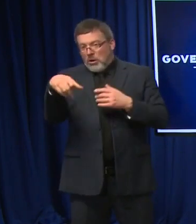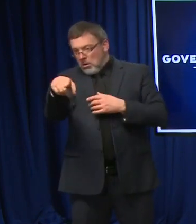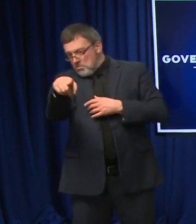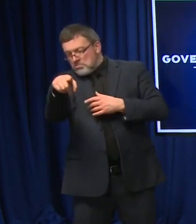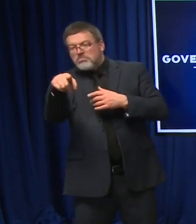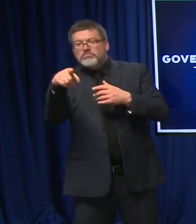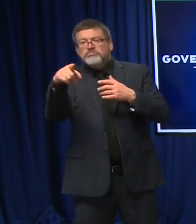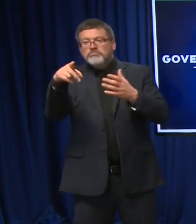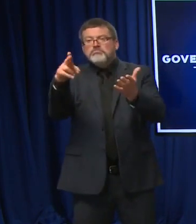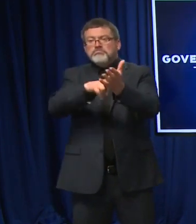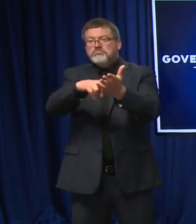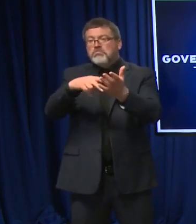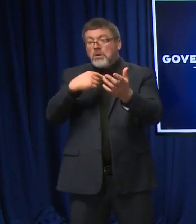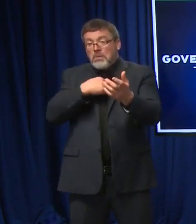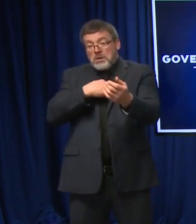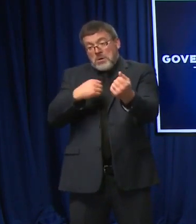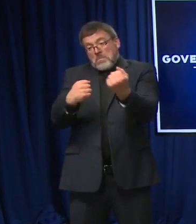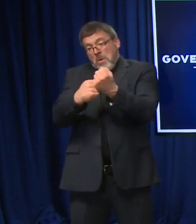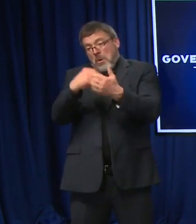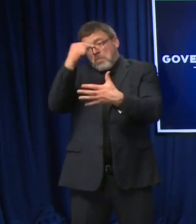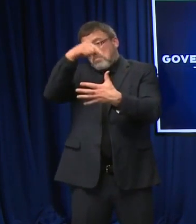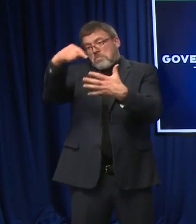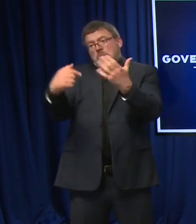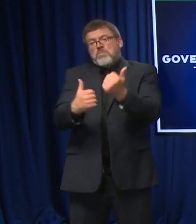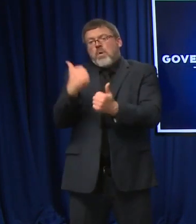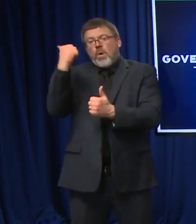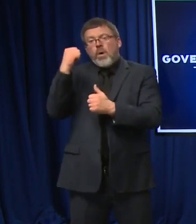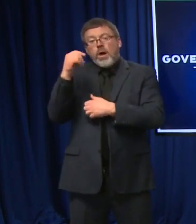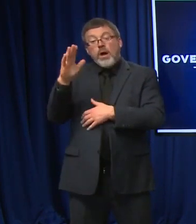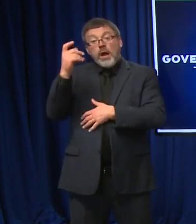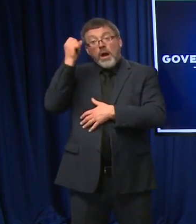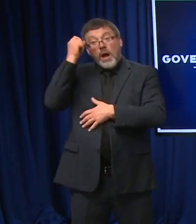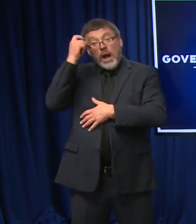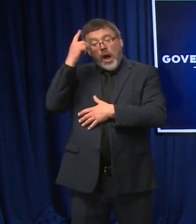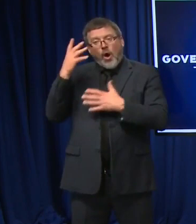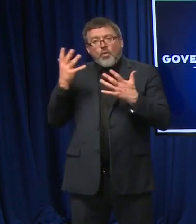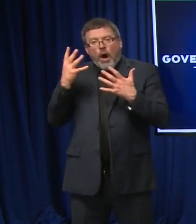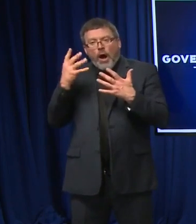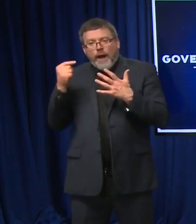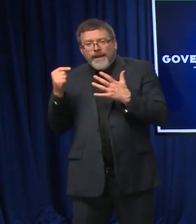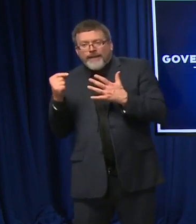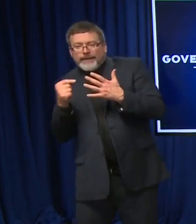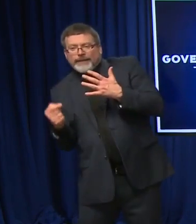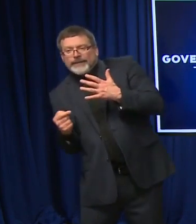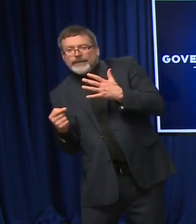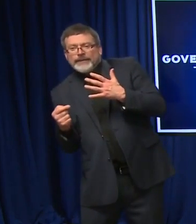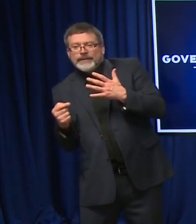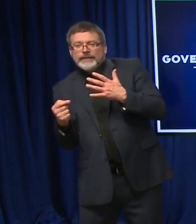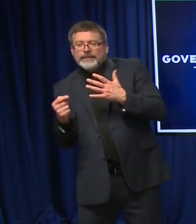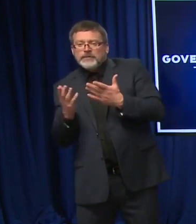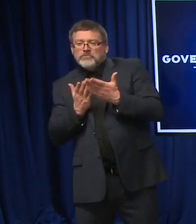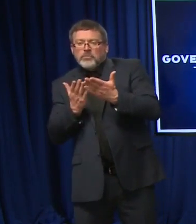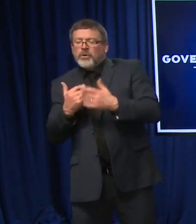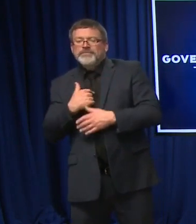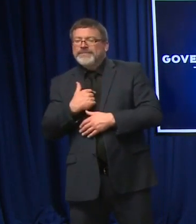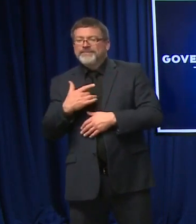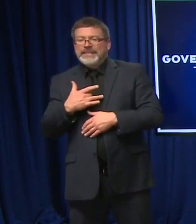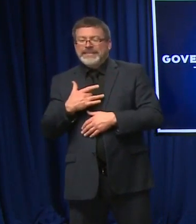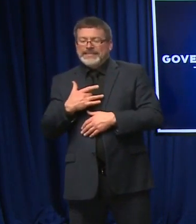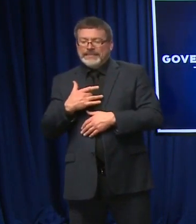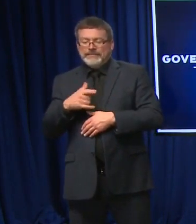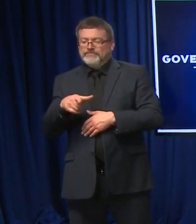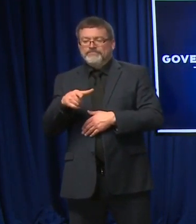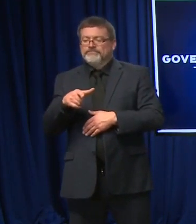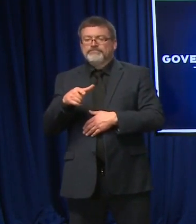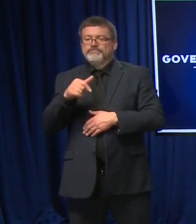And we support a lot of it. I had some issues with a few of those items in there that I wasn't incredibly comfortable jumping on